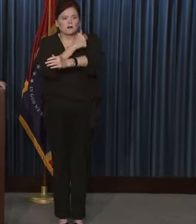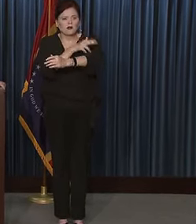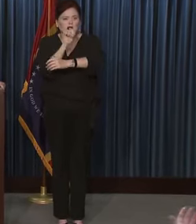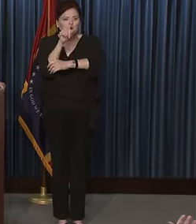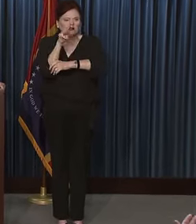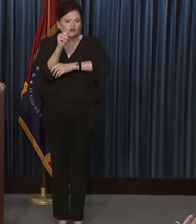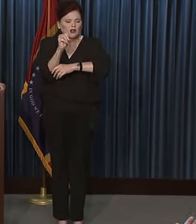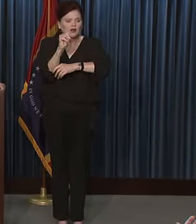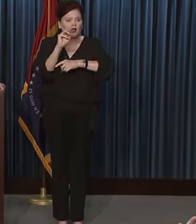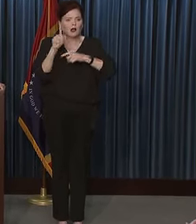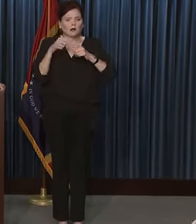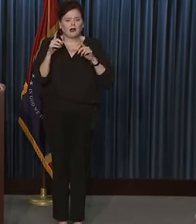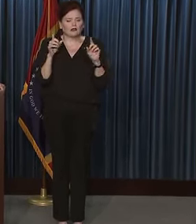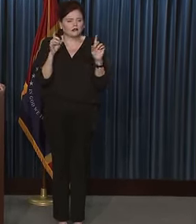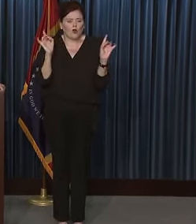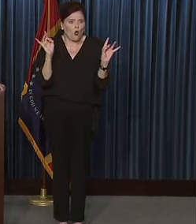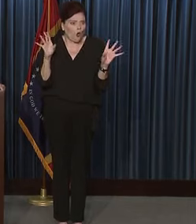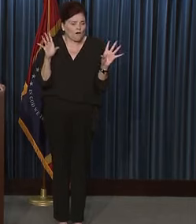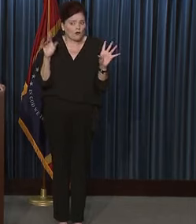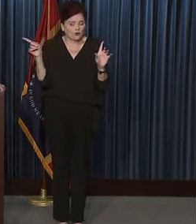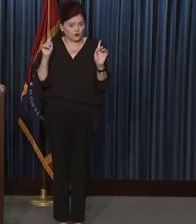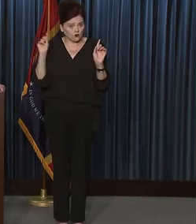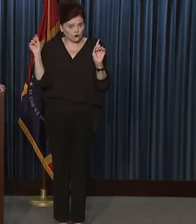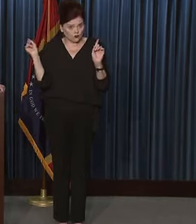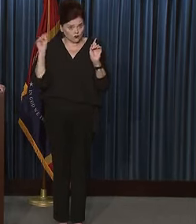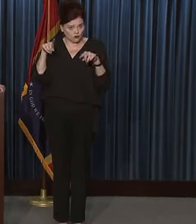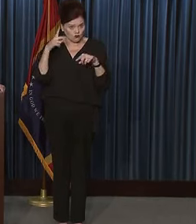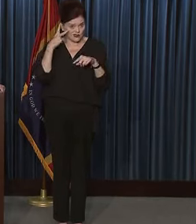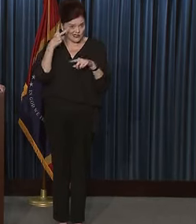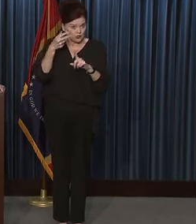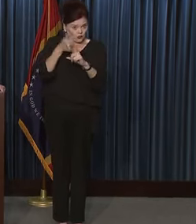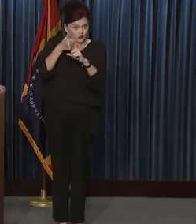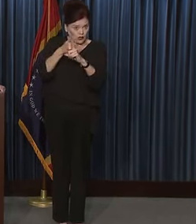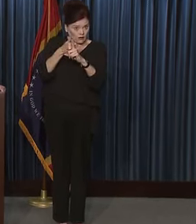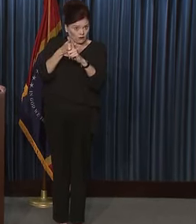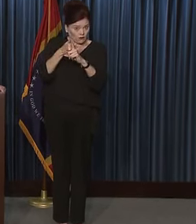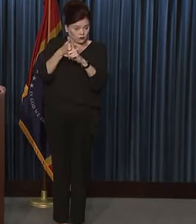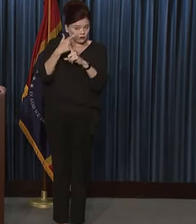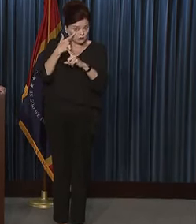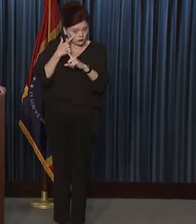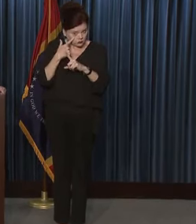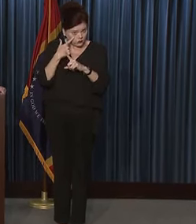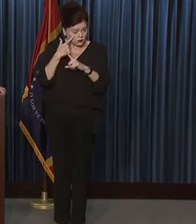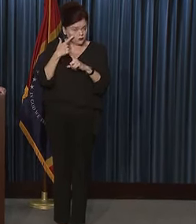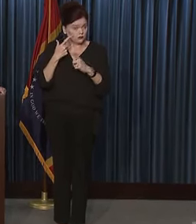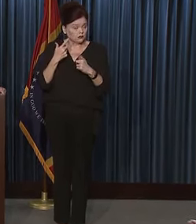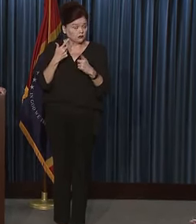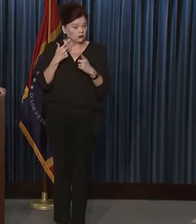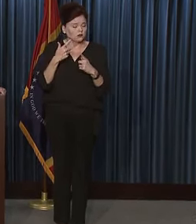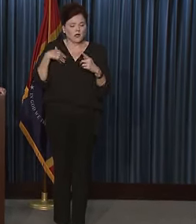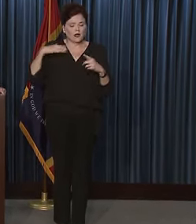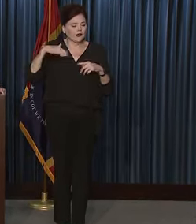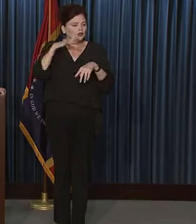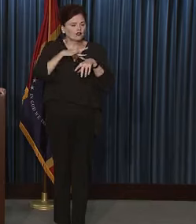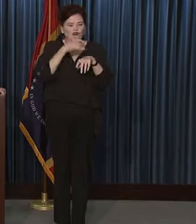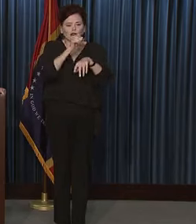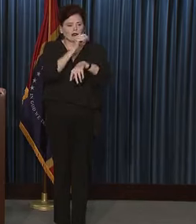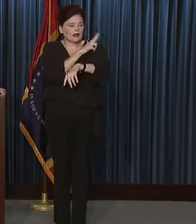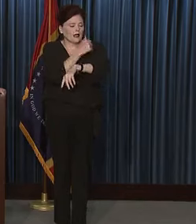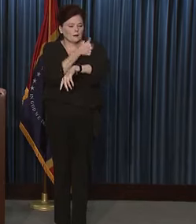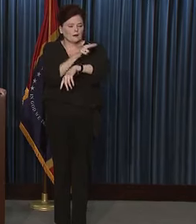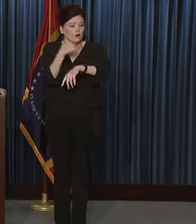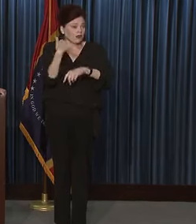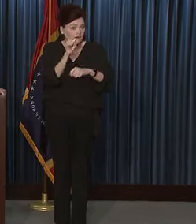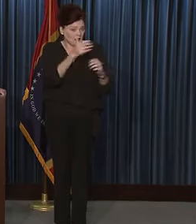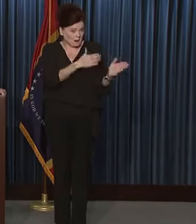about just the nightmare that it is. Have you gone to see that firsthand? If so, how has that impacted? I have not been in any hospitals. Do you have